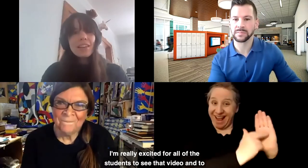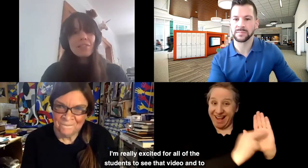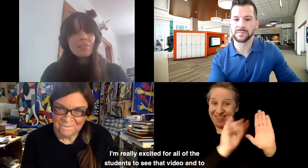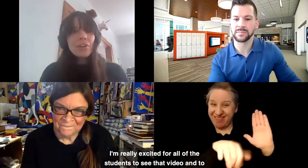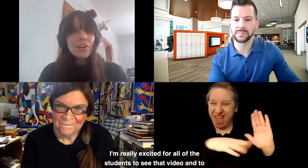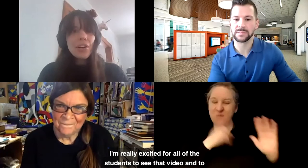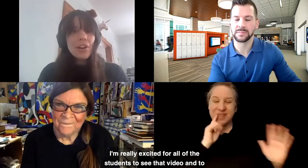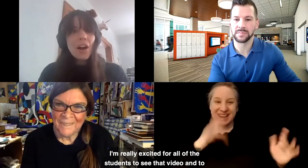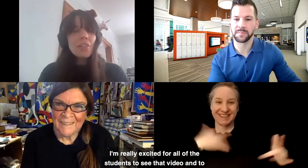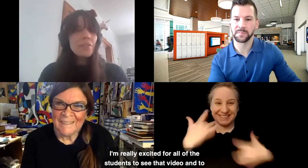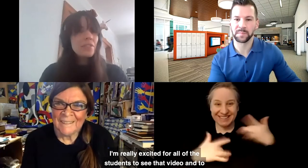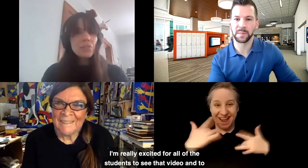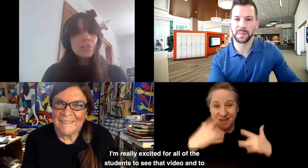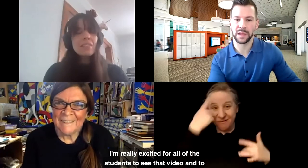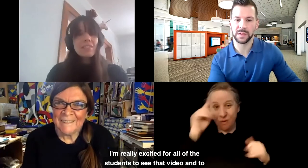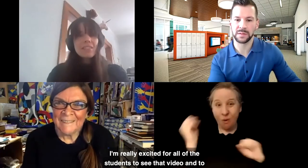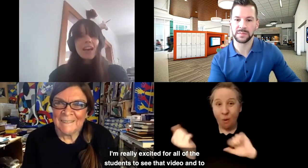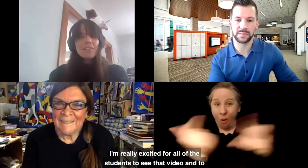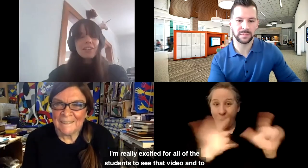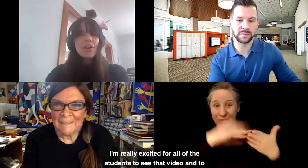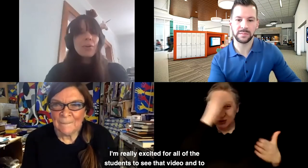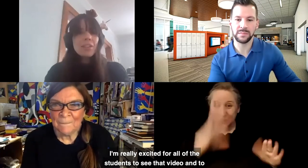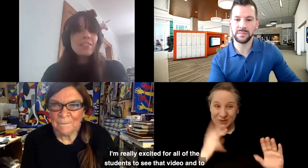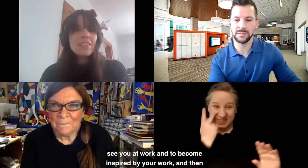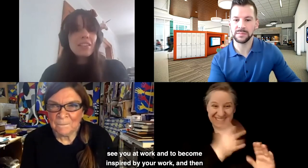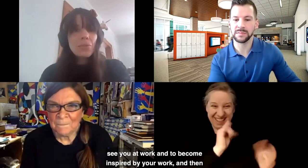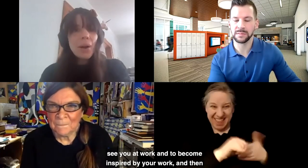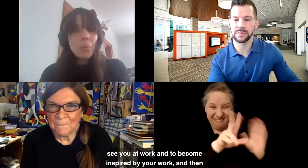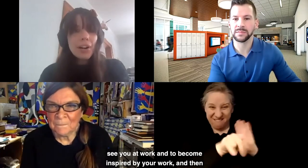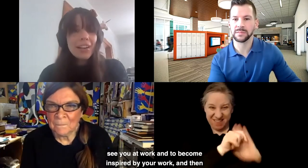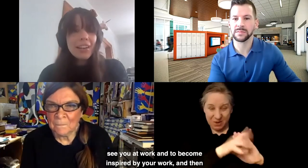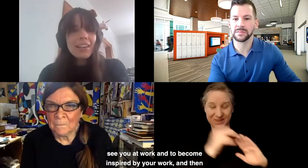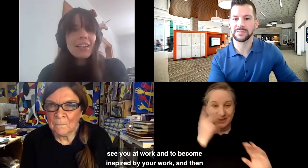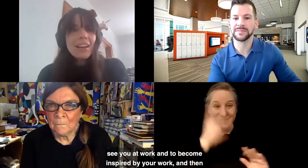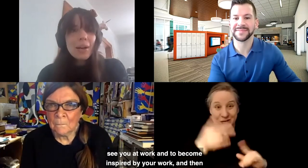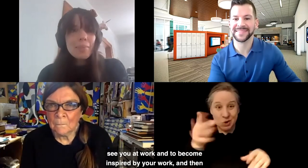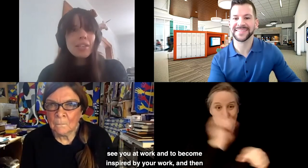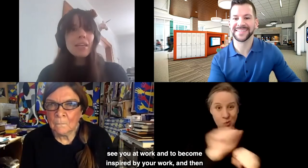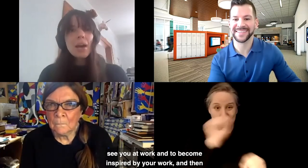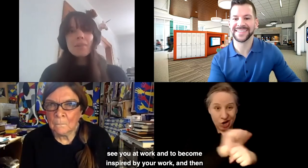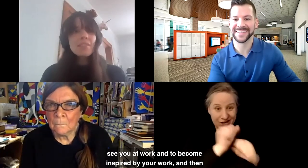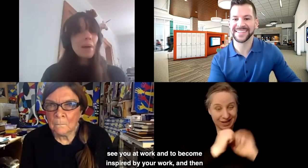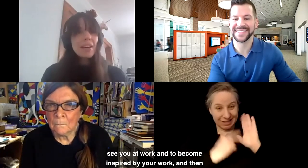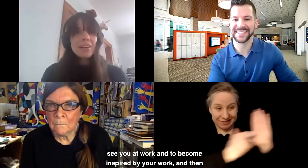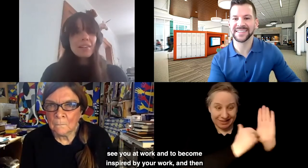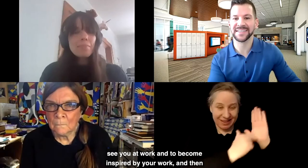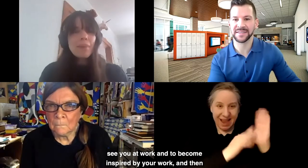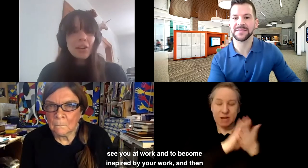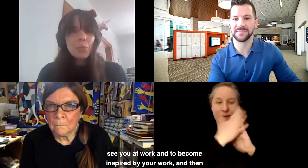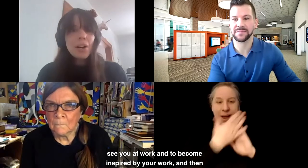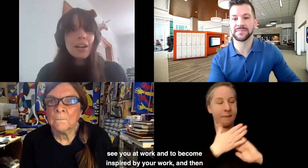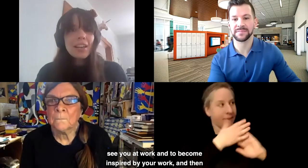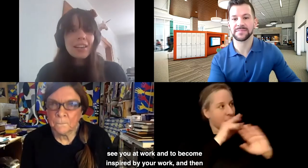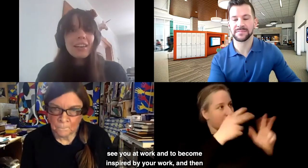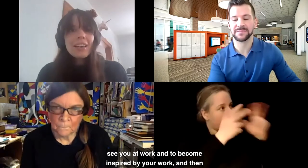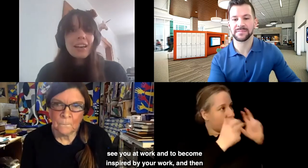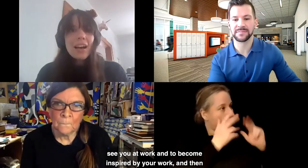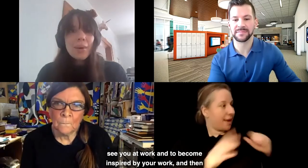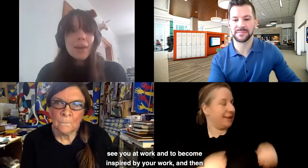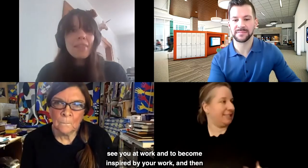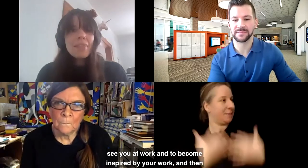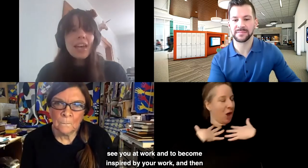excited for all of the students to see that video and to see you at work and to become inspired by your work.